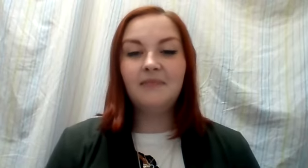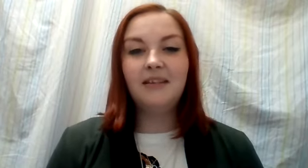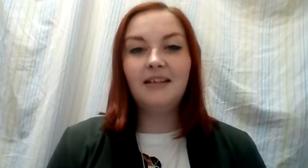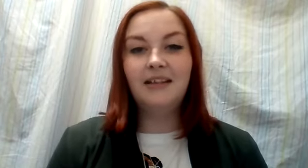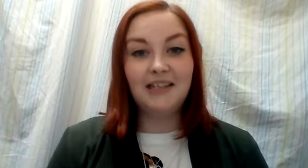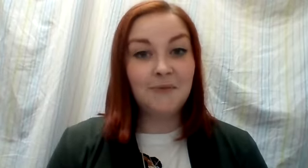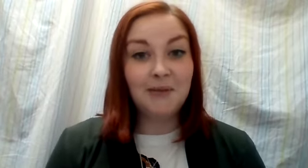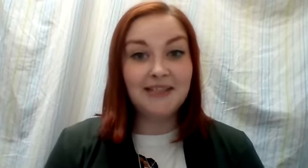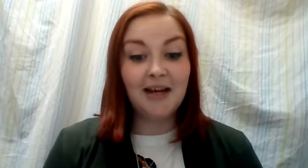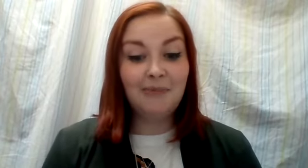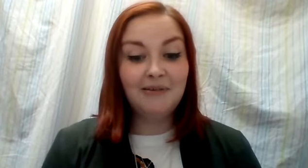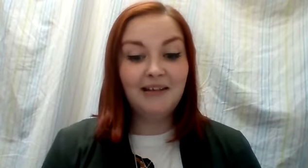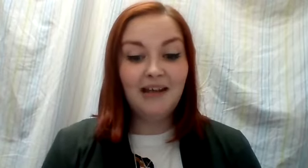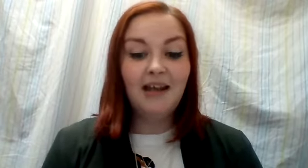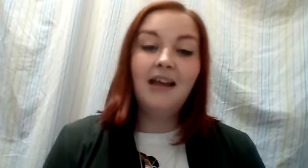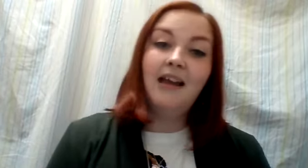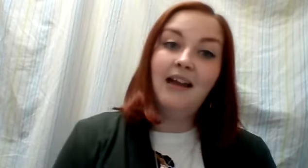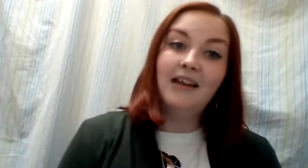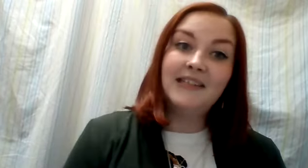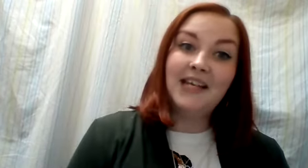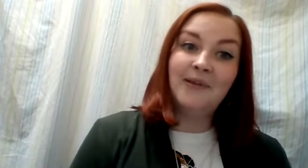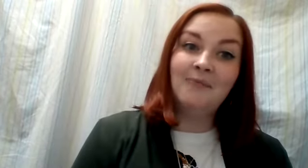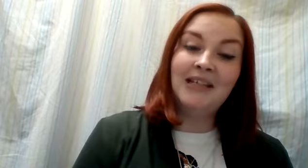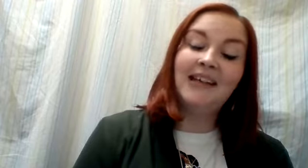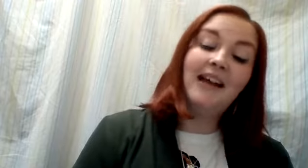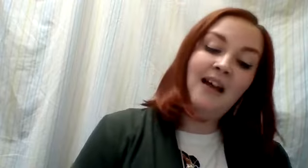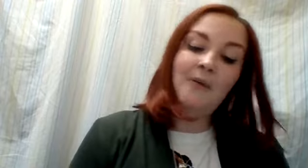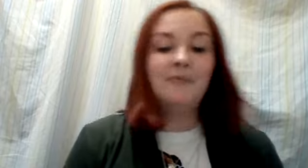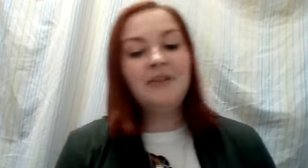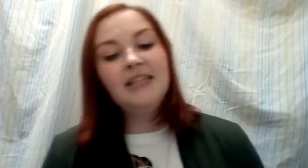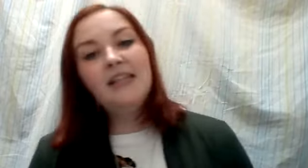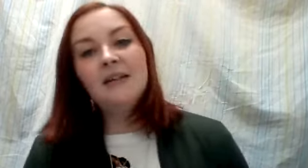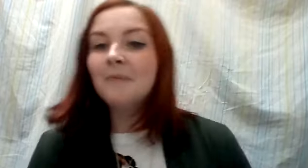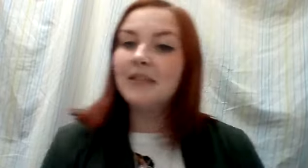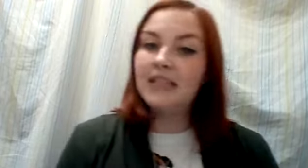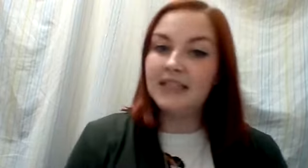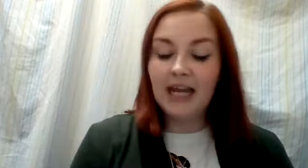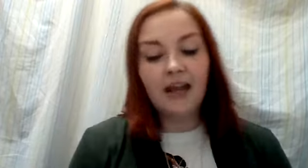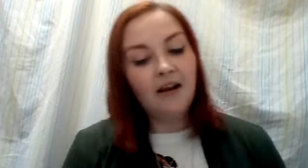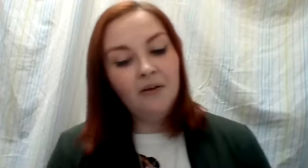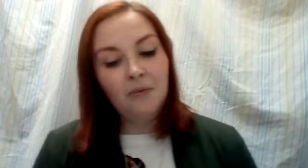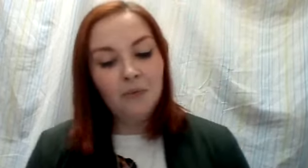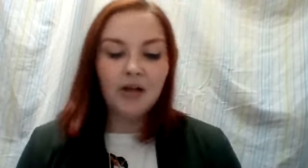That's where we stop. Say it with me. Humpty Dumpty sat on a wall.